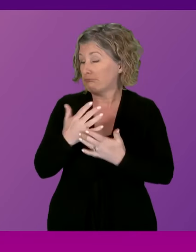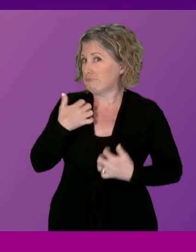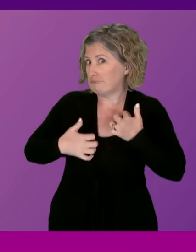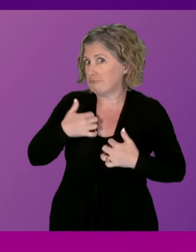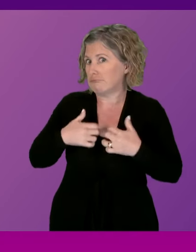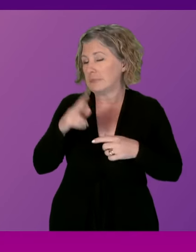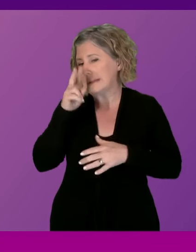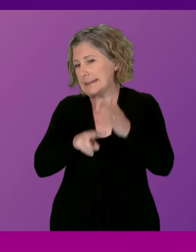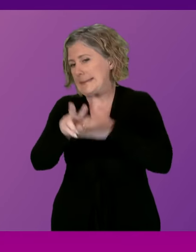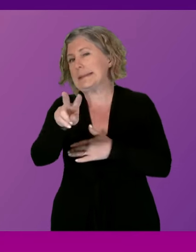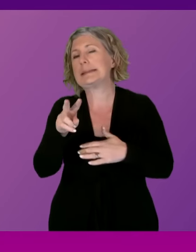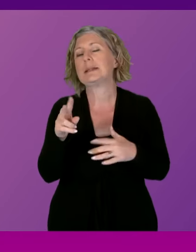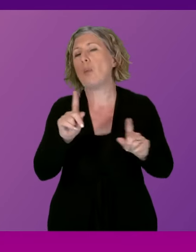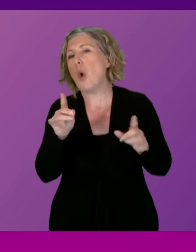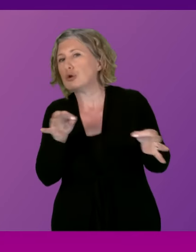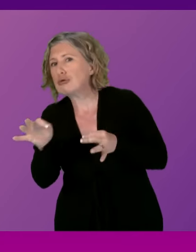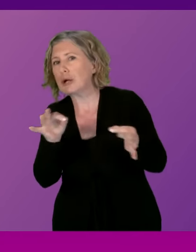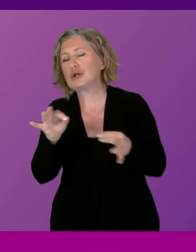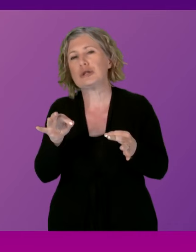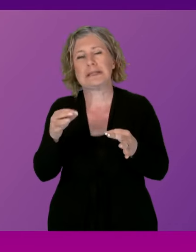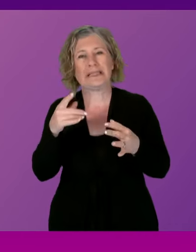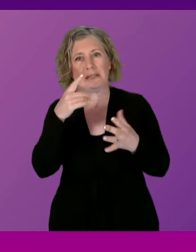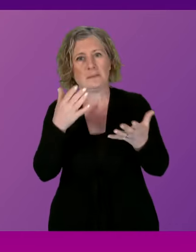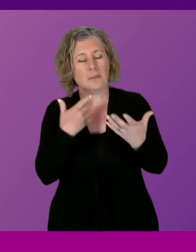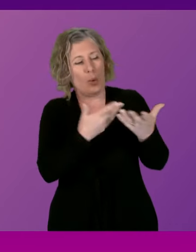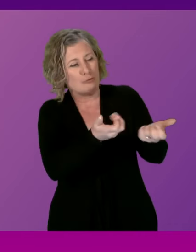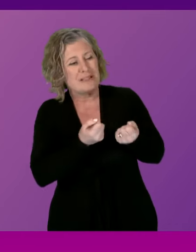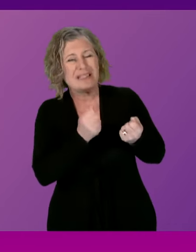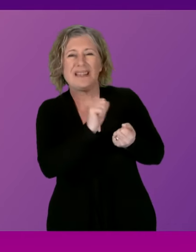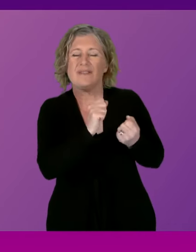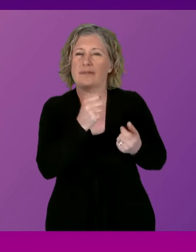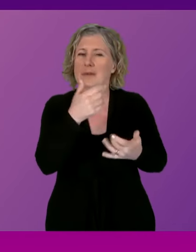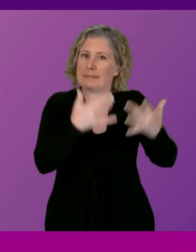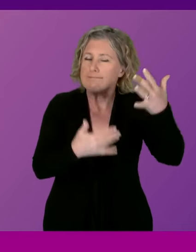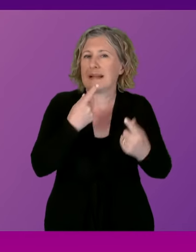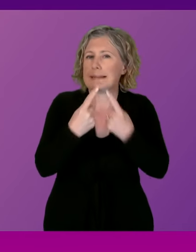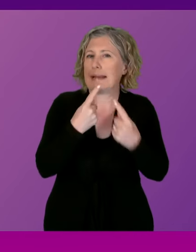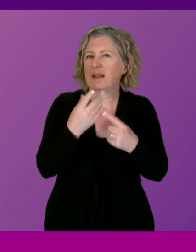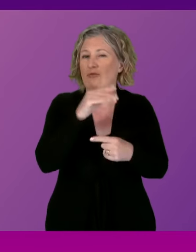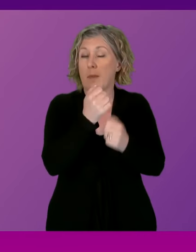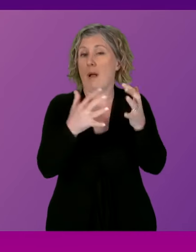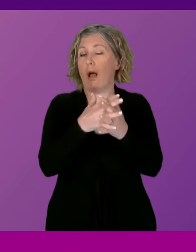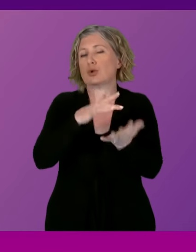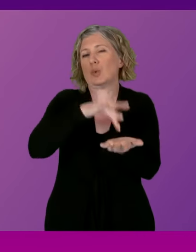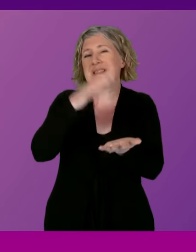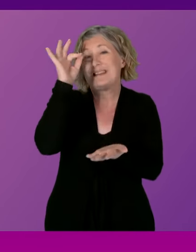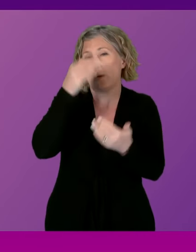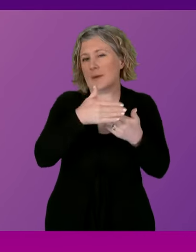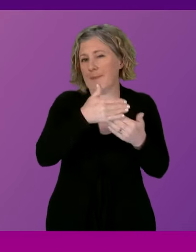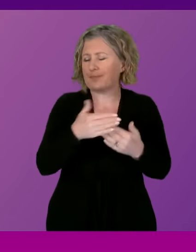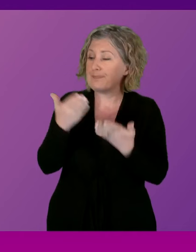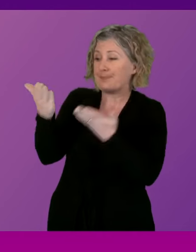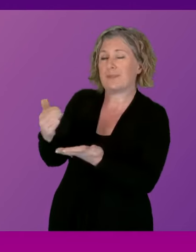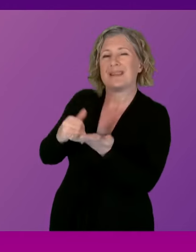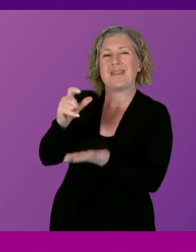receiving the statutory LEZ reports on air quality data from Glasgow City Council in due course. Stephanie Callaghan. I thank the First Minister for that